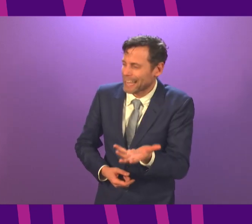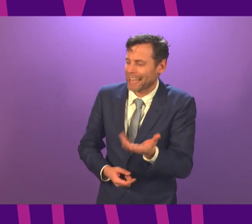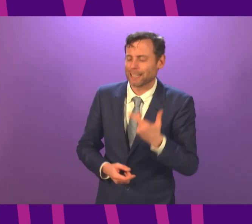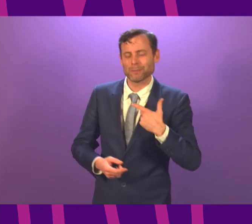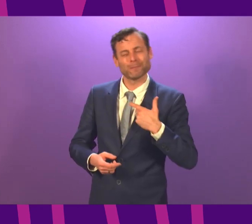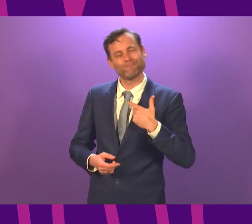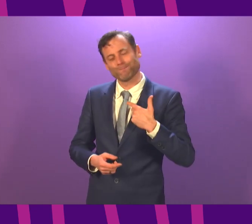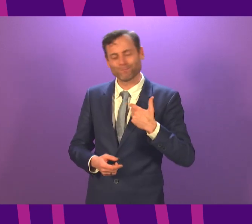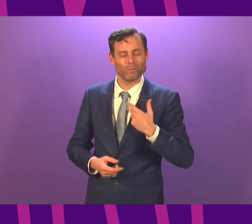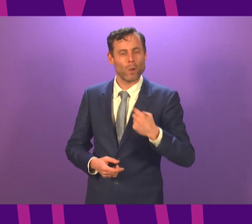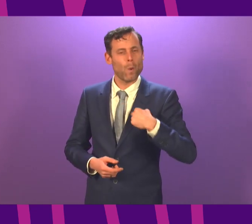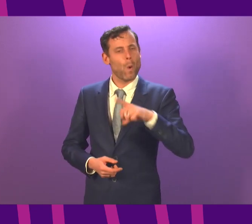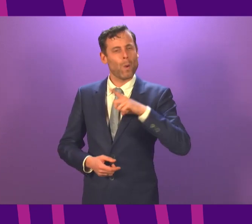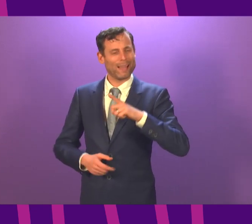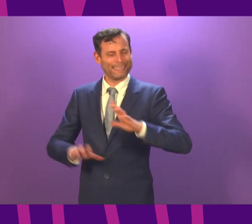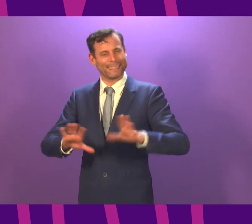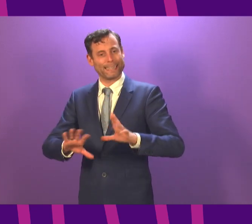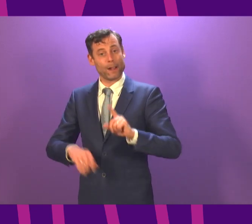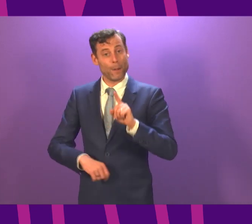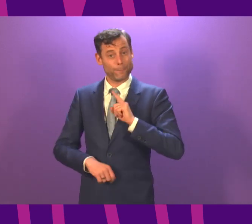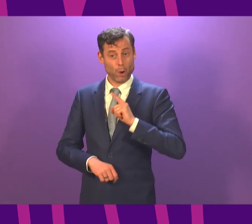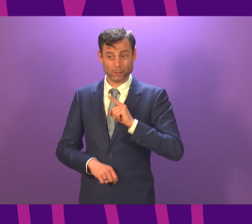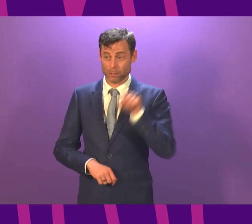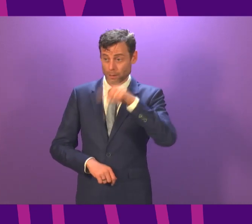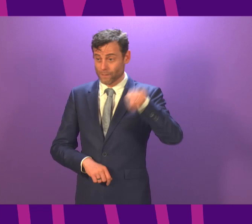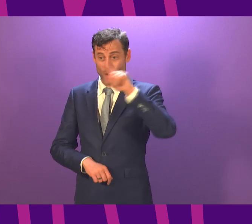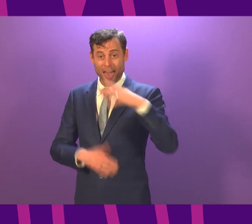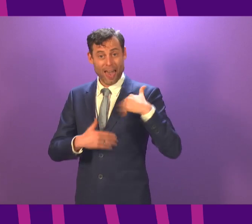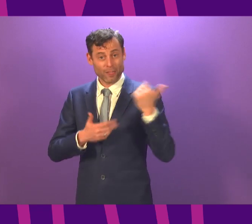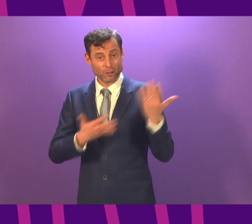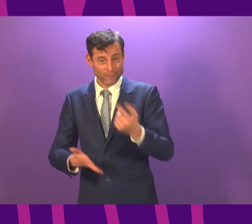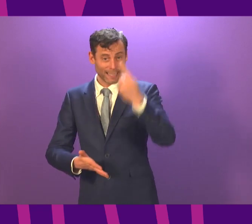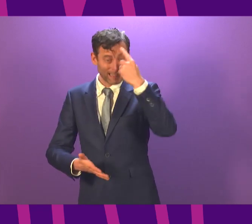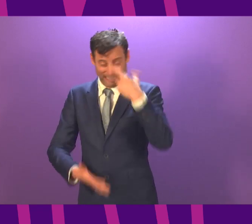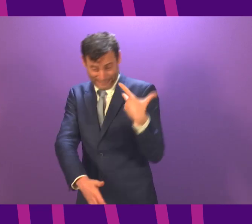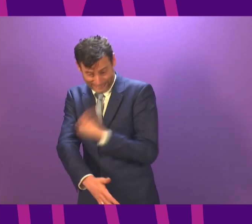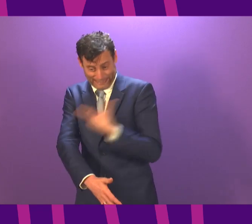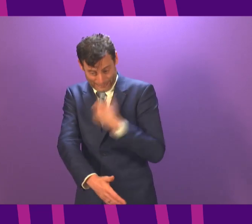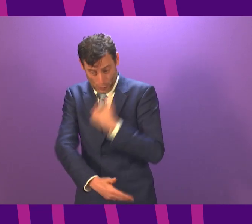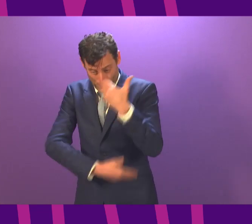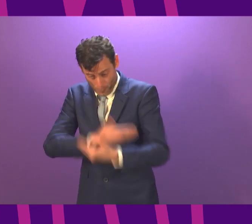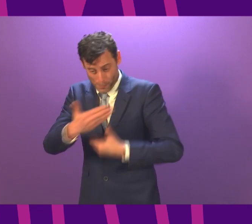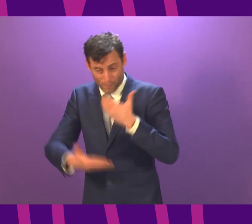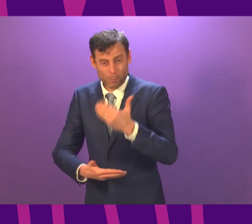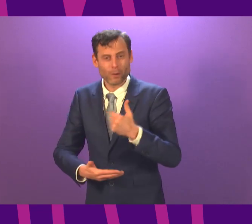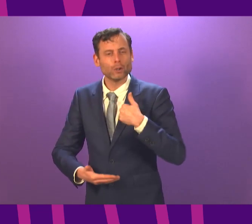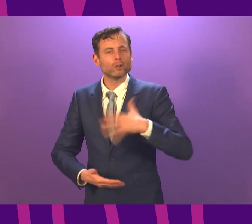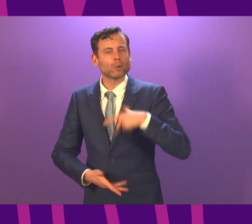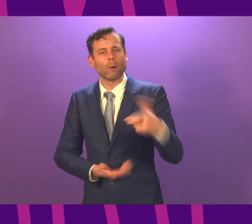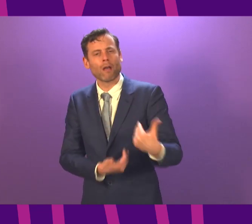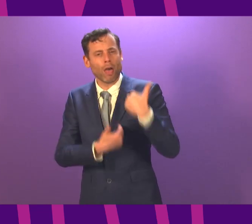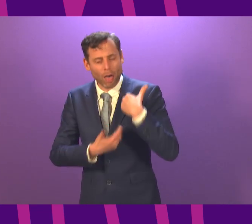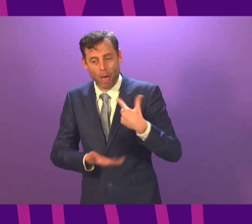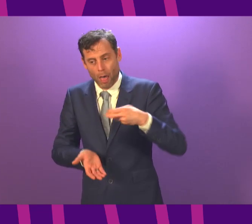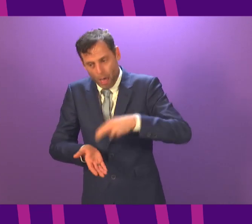a balance here. This is a massive logistical exercise for the whole health system and yes we will consider retired healthcare workers, anybody that can